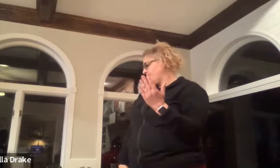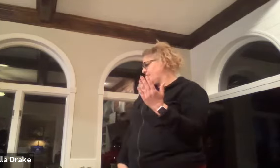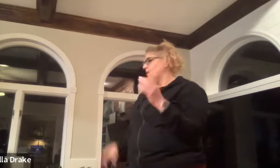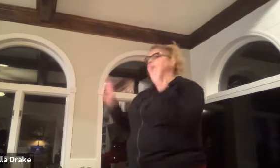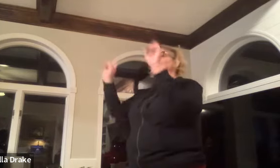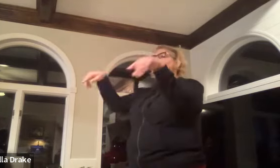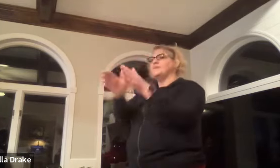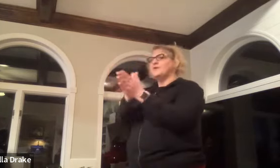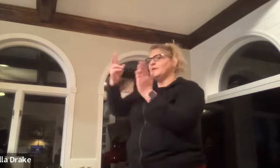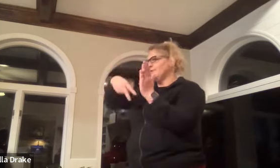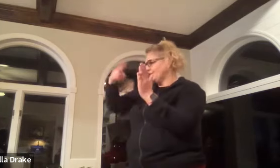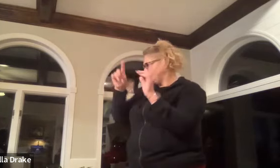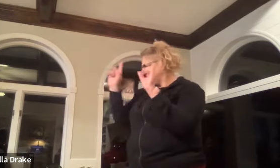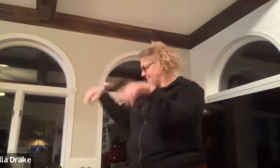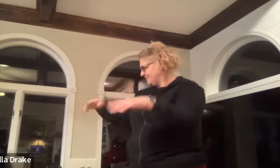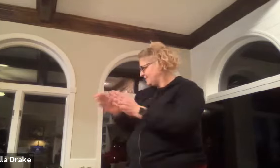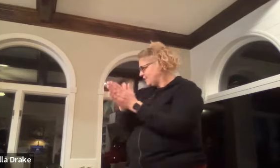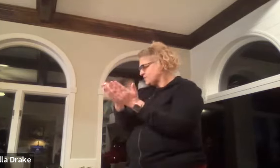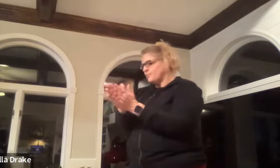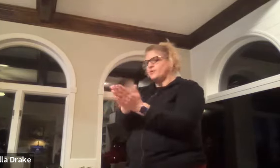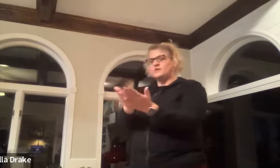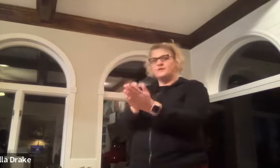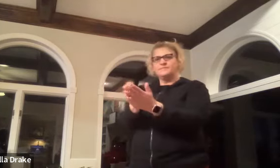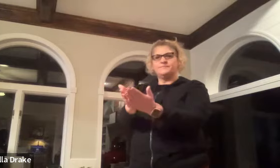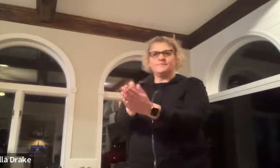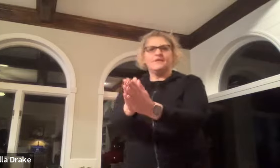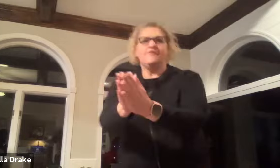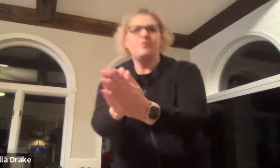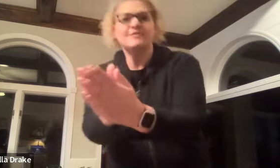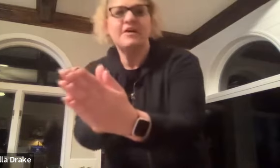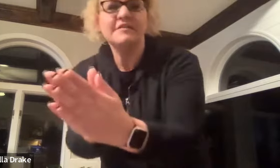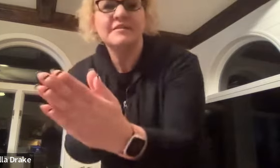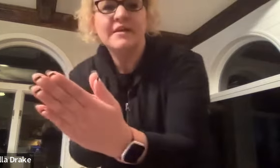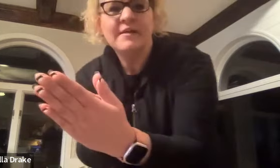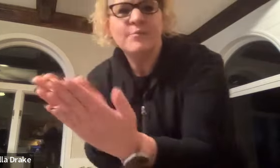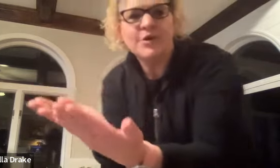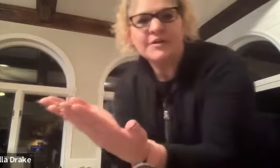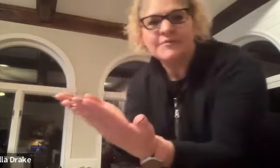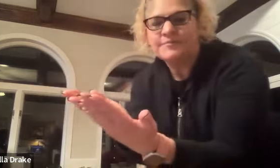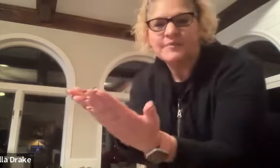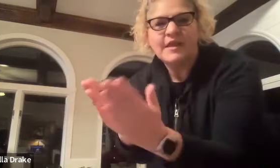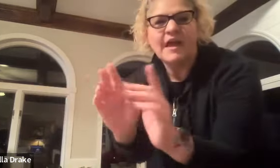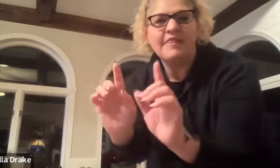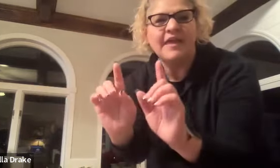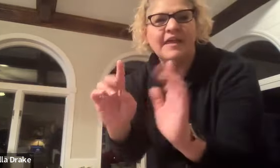go read a book so book if everybody saw this book and then